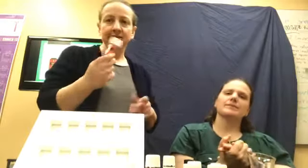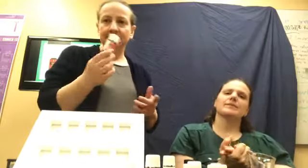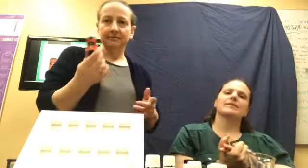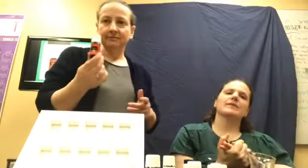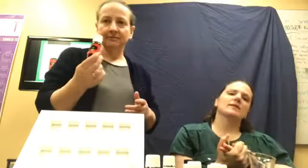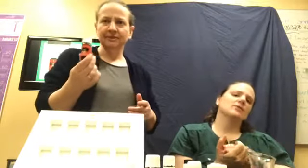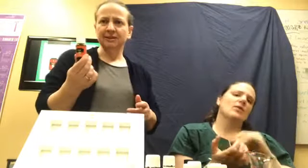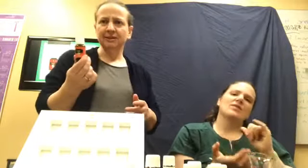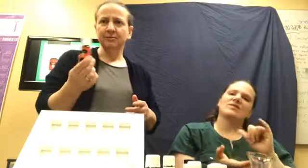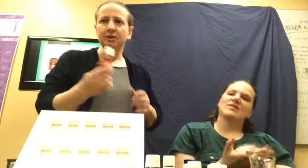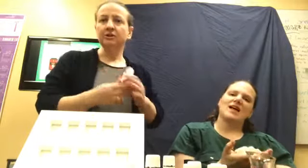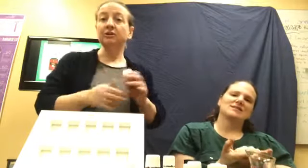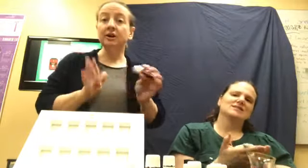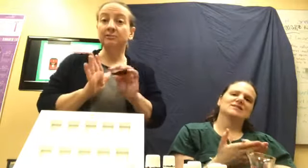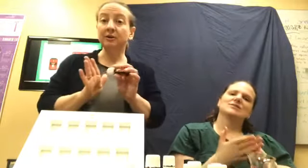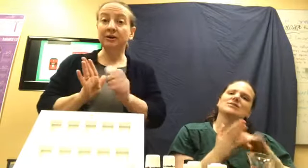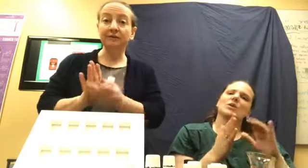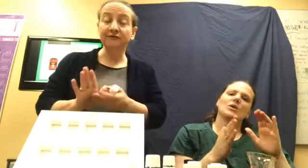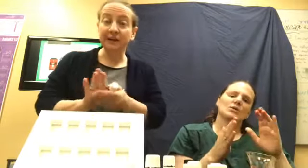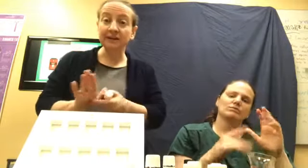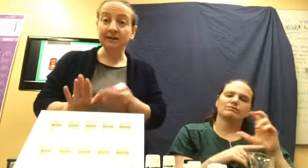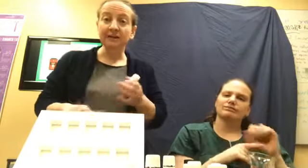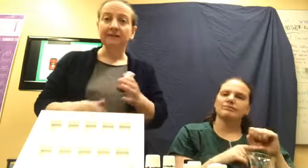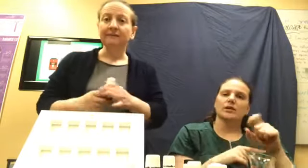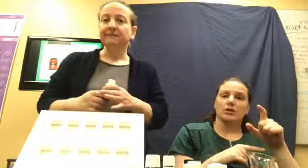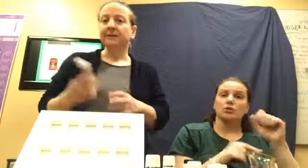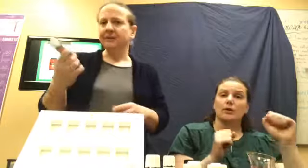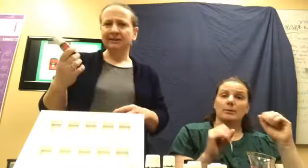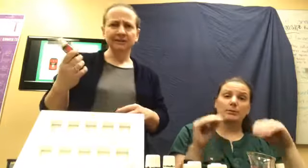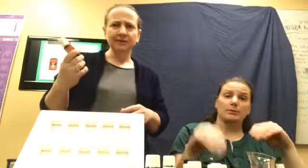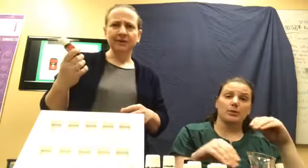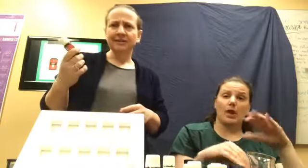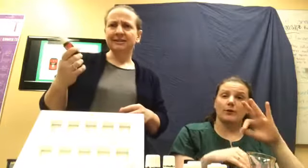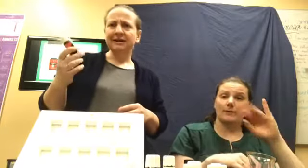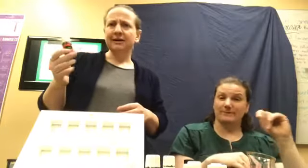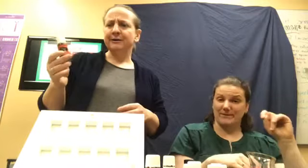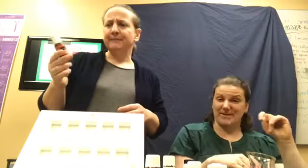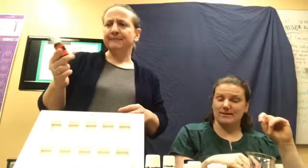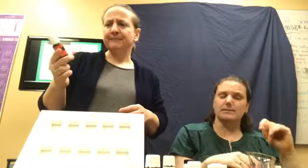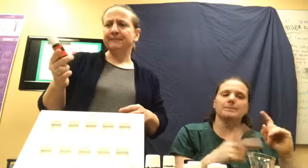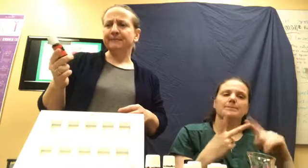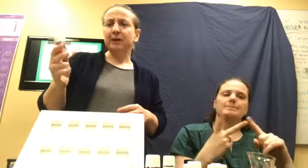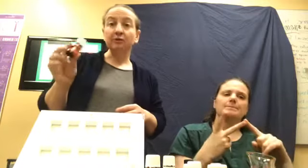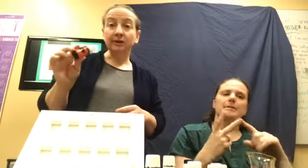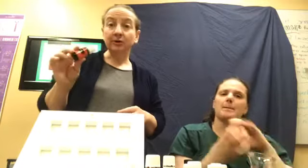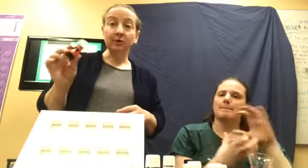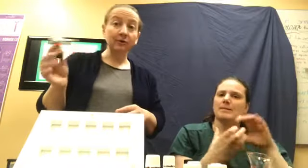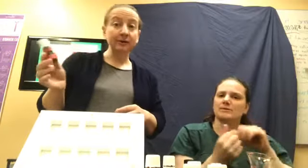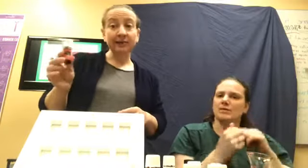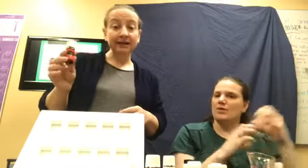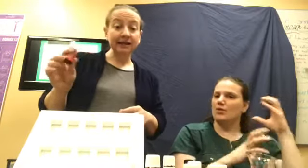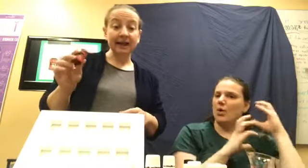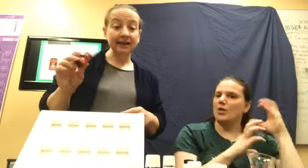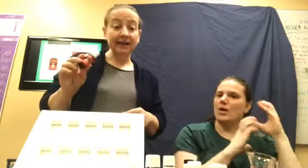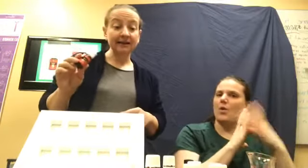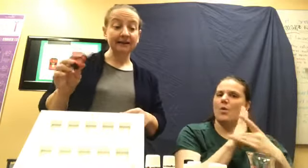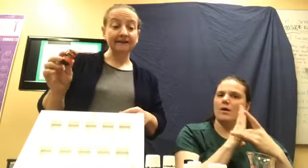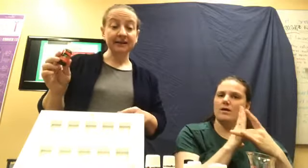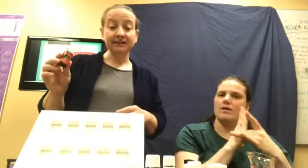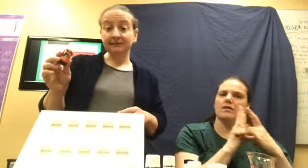just super, you can also put it on your feet. You make it with some coconut oil, make it kind of like a Vicks if